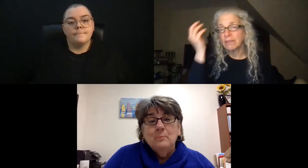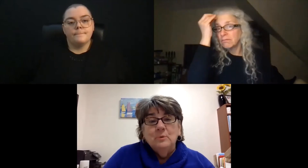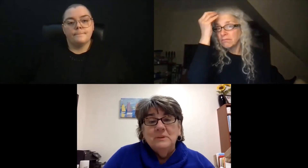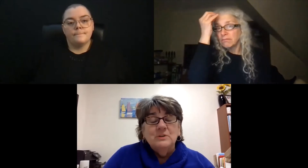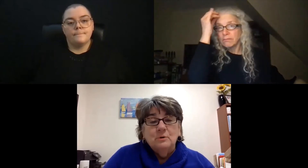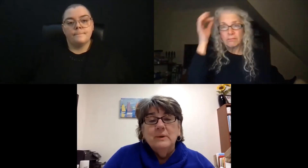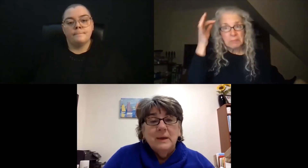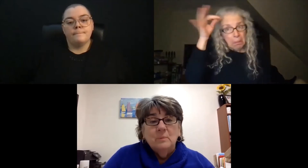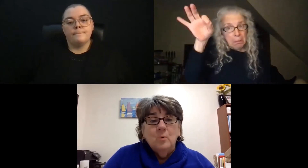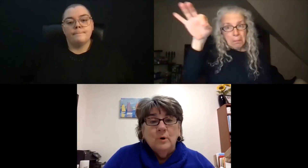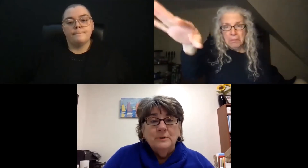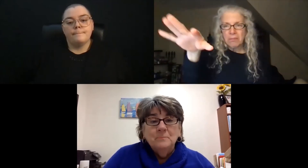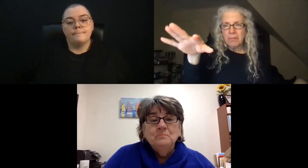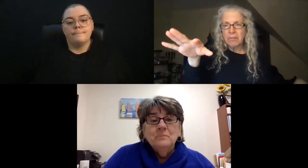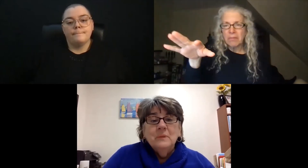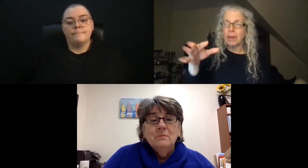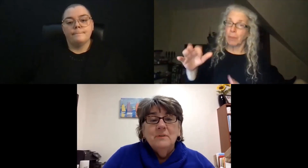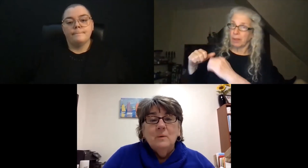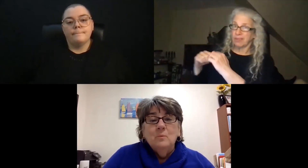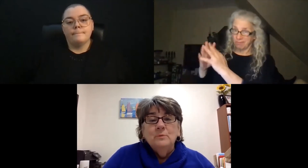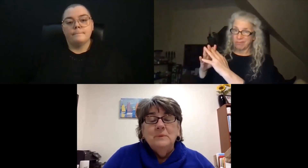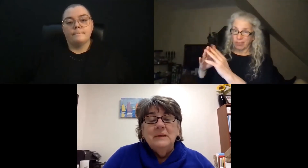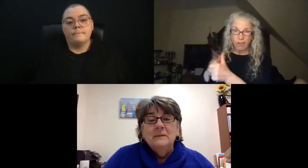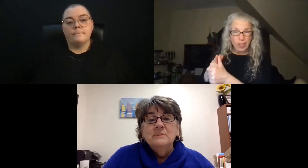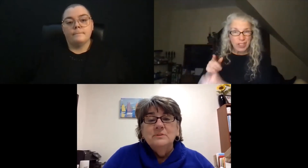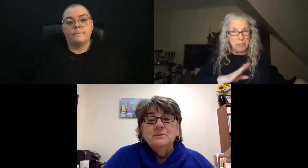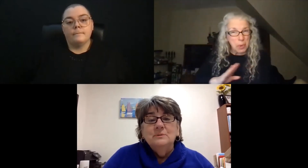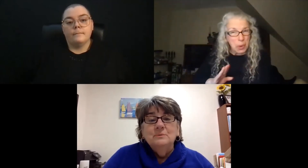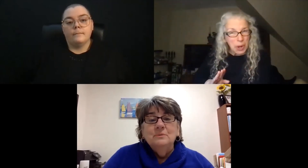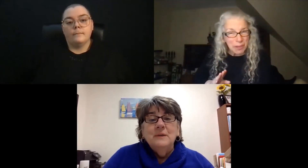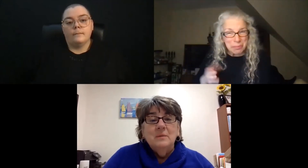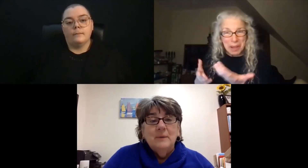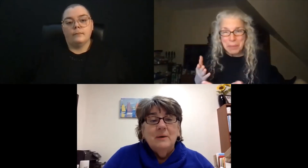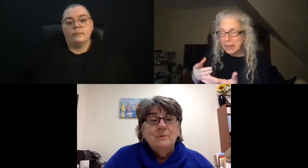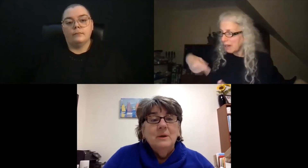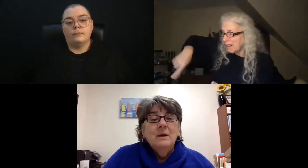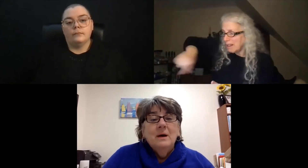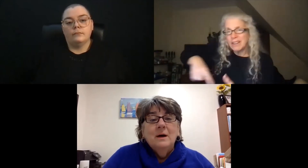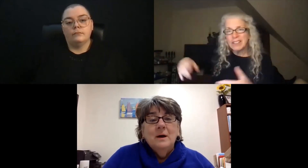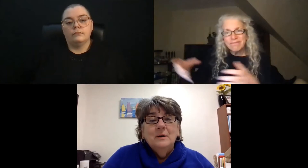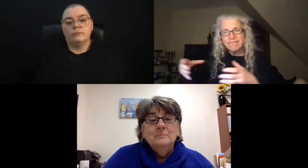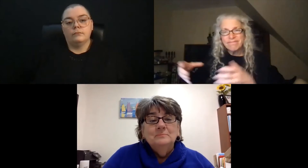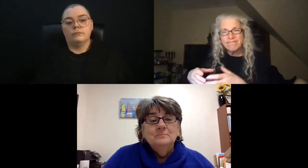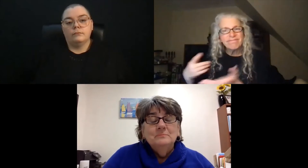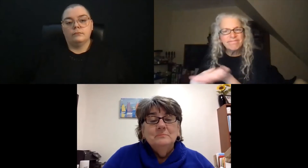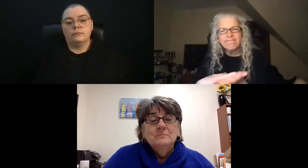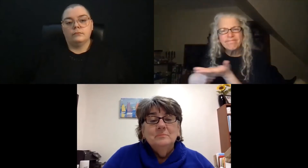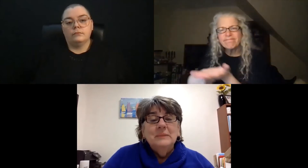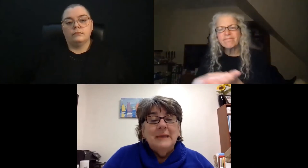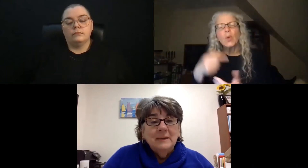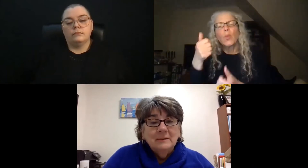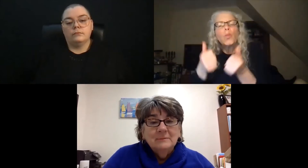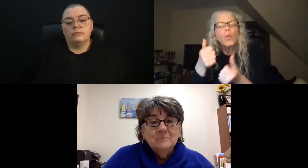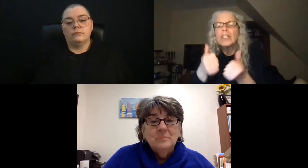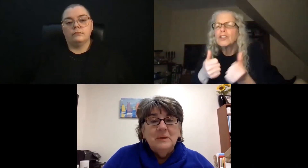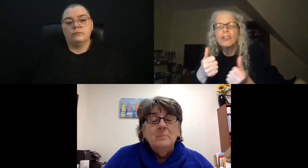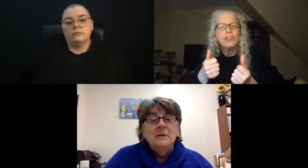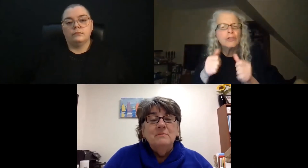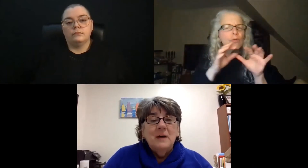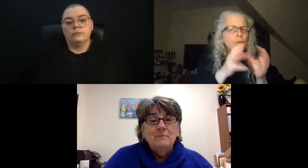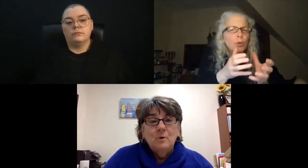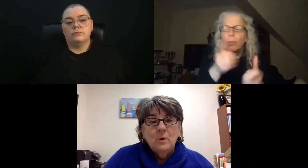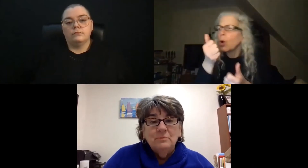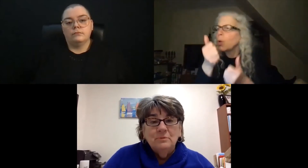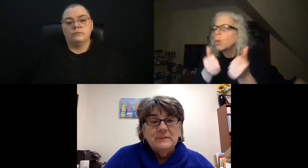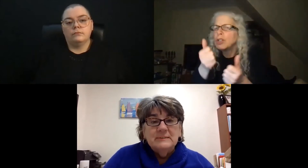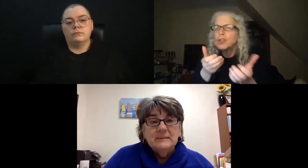first step would be to create a board that would begin to think about planning, becoming